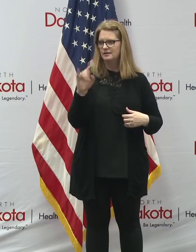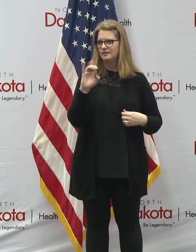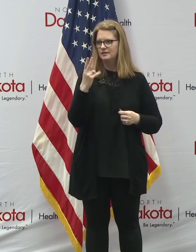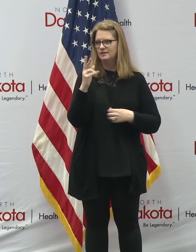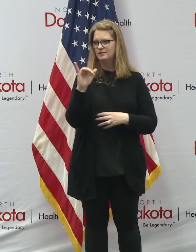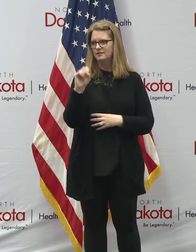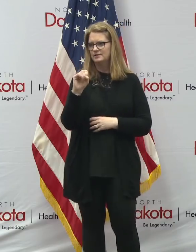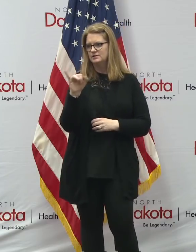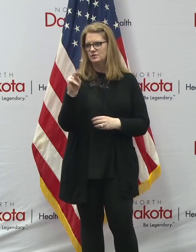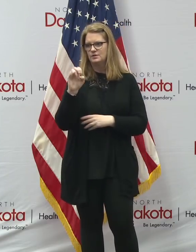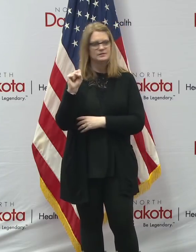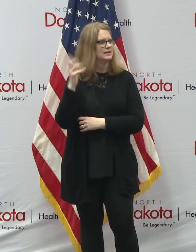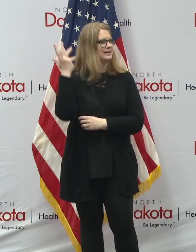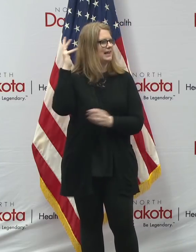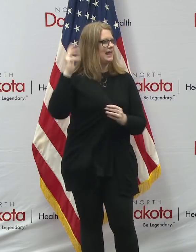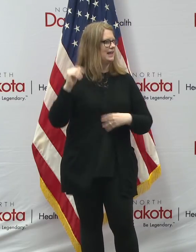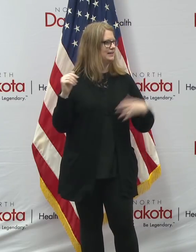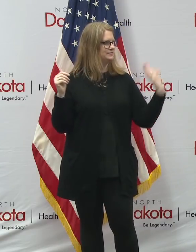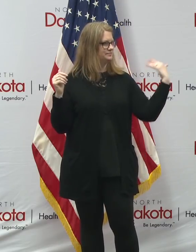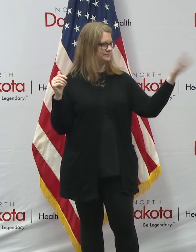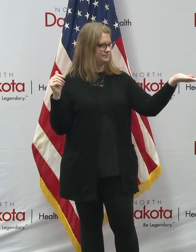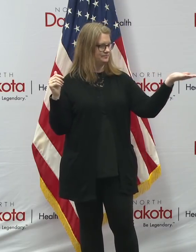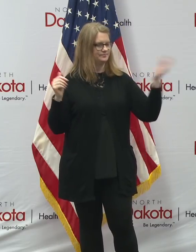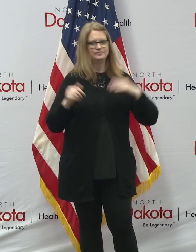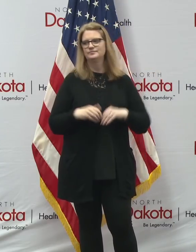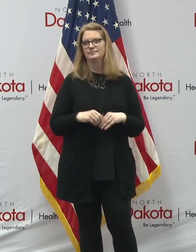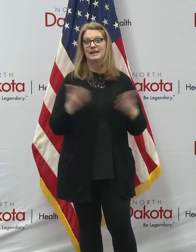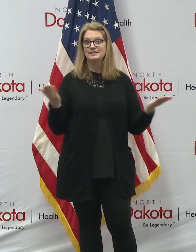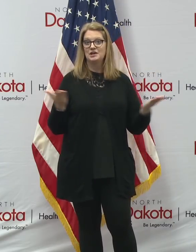for Chris Jones. Yay, Chris Jones. He is here.